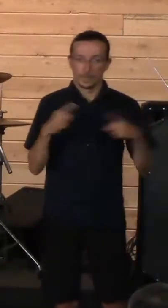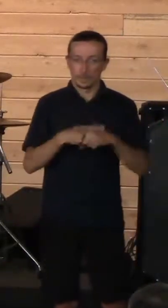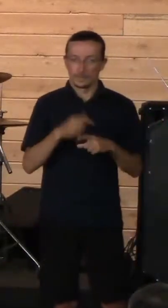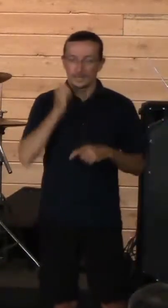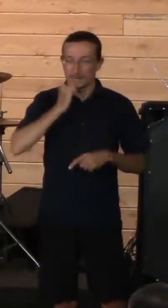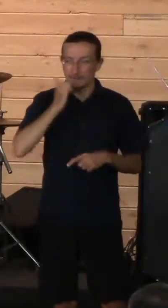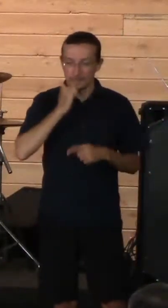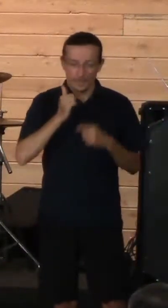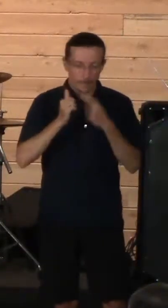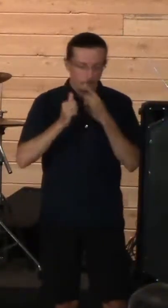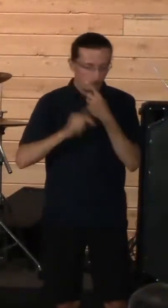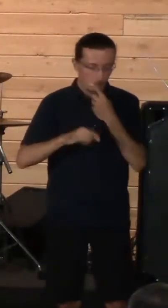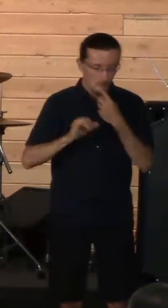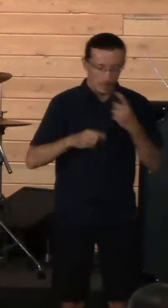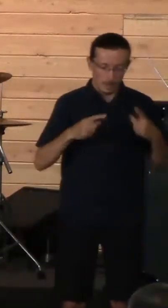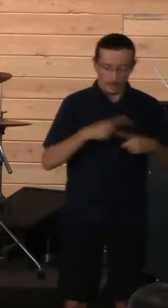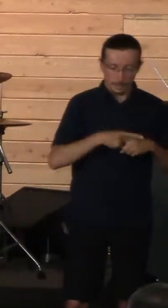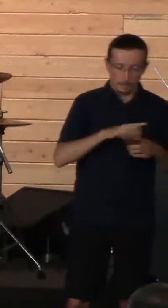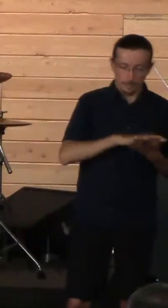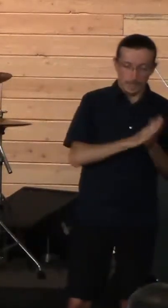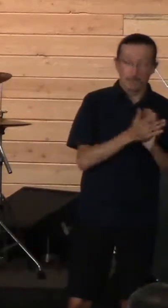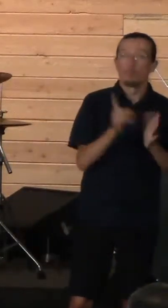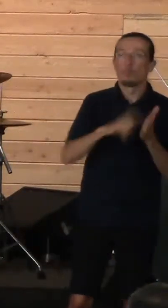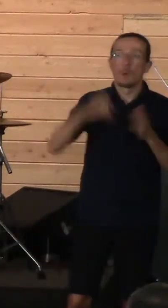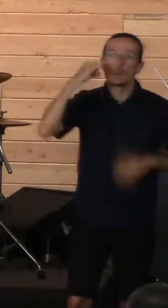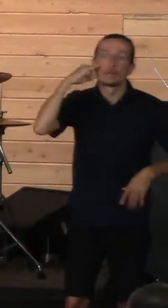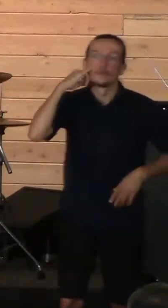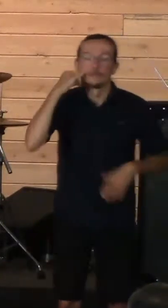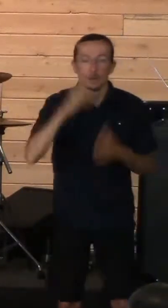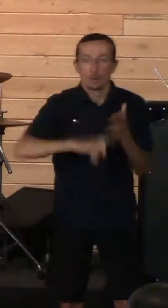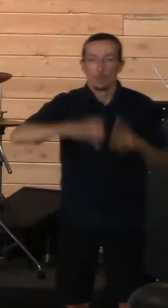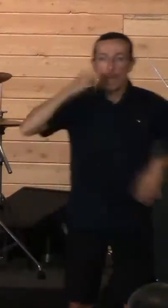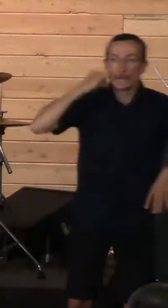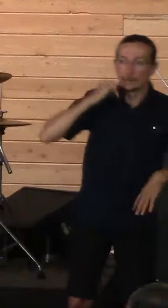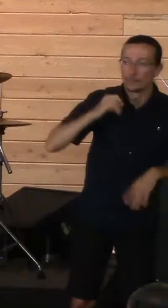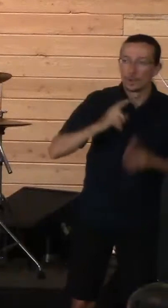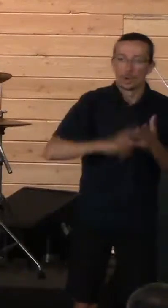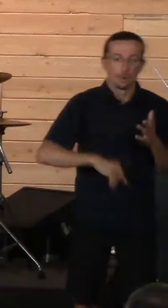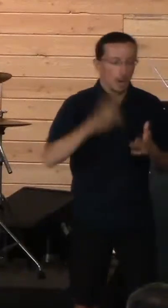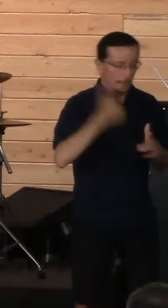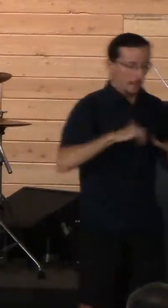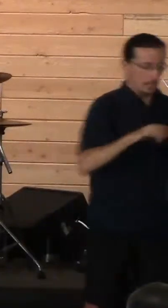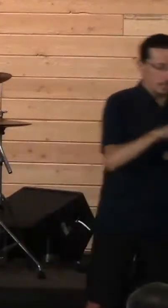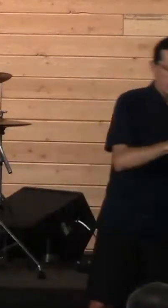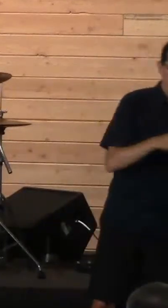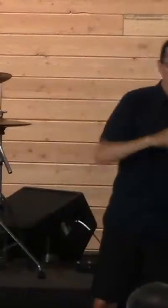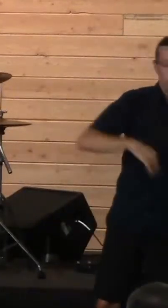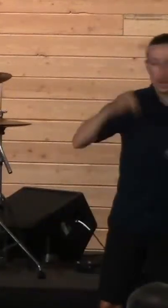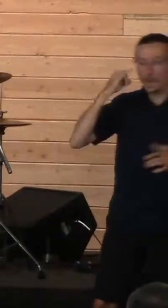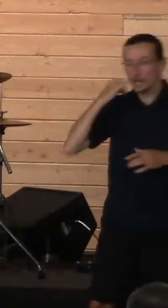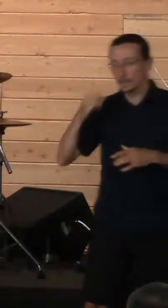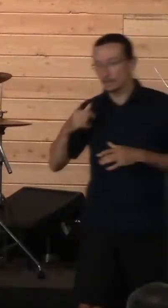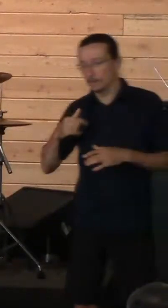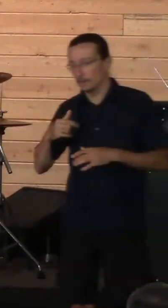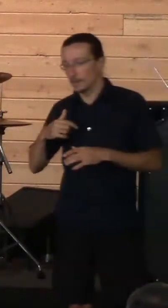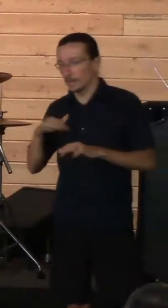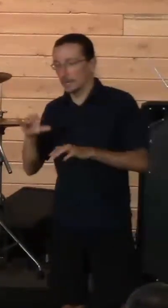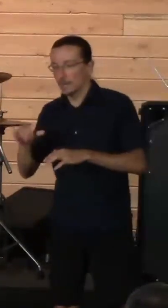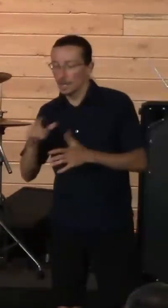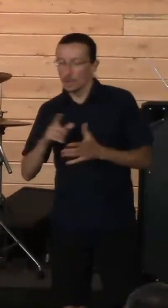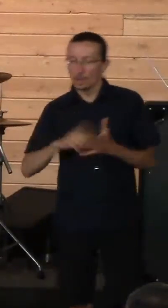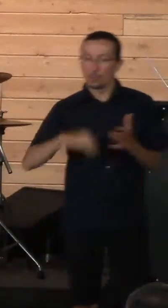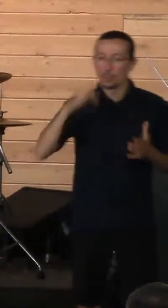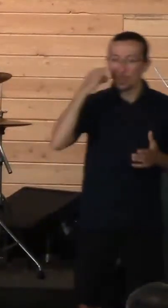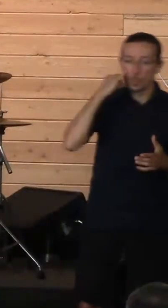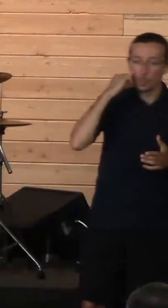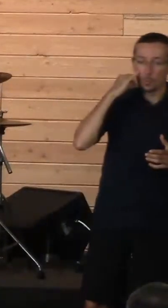morphed into this land of what if. Well, what if I had done this or what if this had happened? What would my life look like if he hadn't died? And